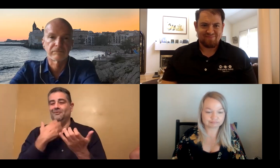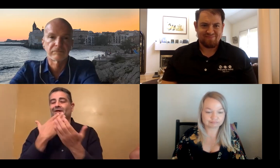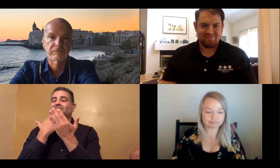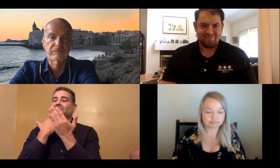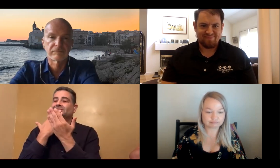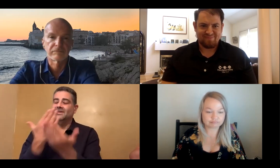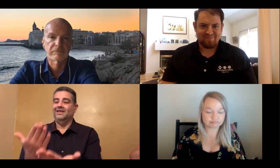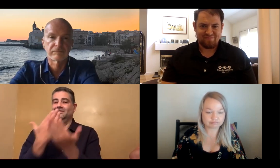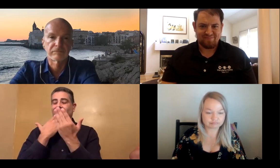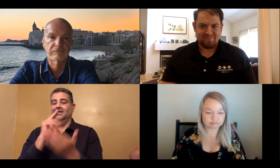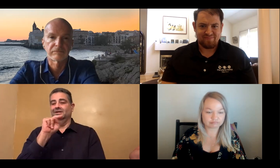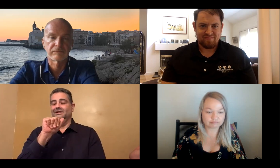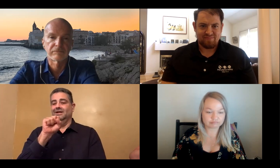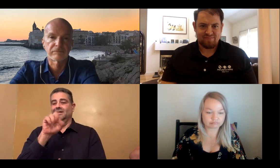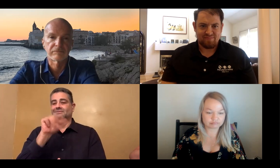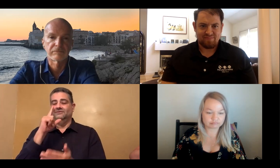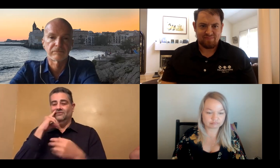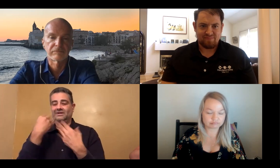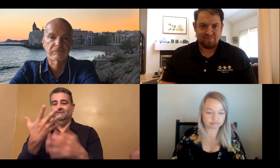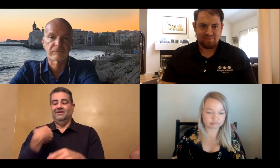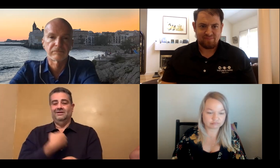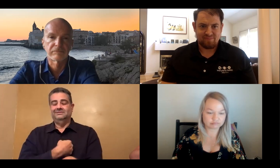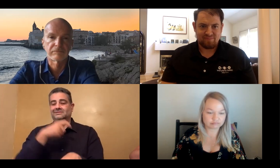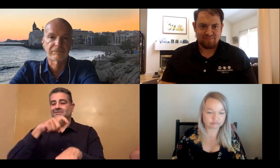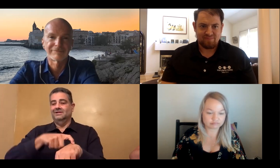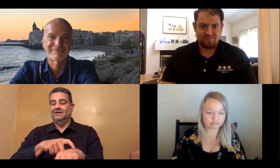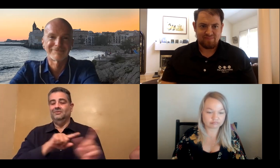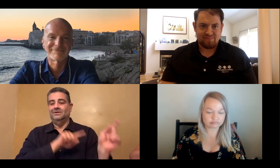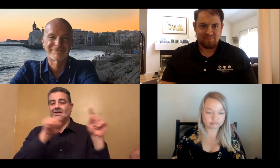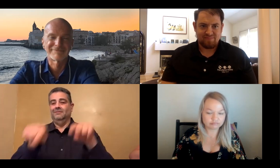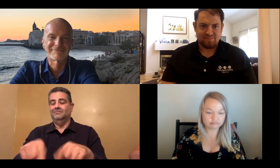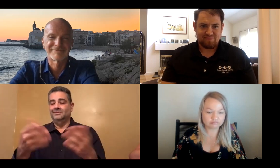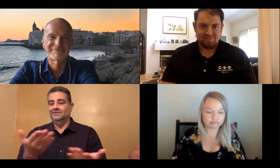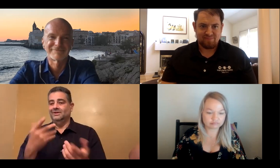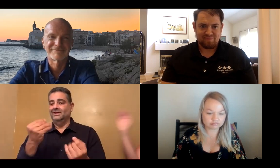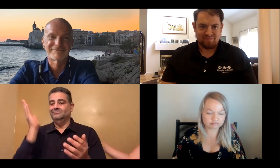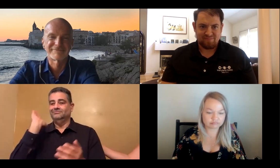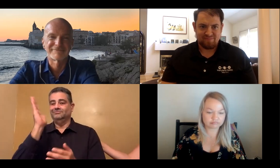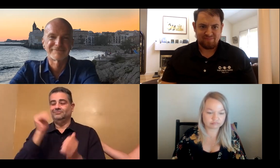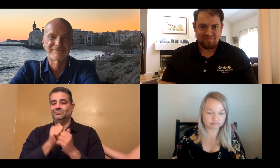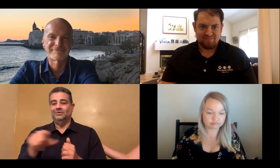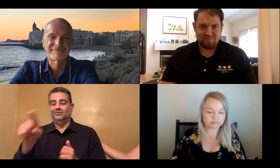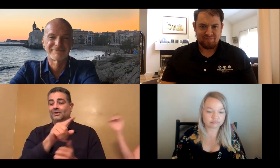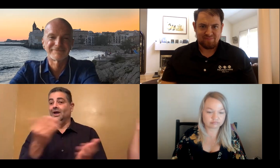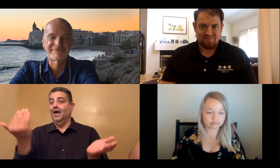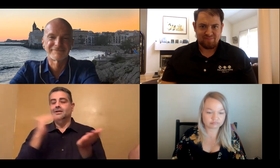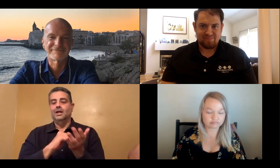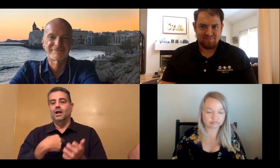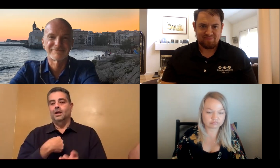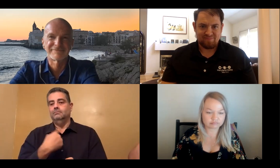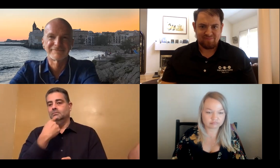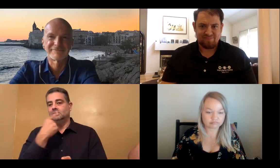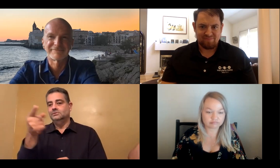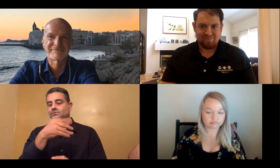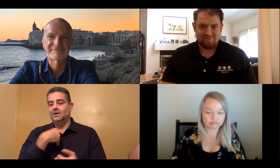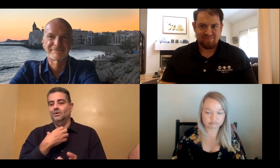And the most important comment I want to leave you with is thank you. Thanks to all of you. Thank you to NASRA for giving us this platform